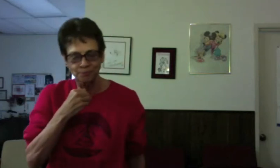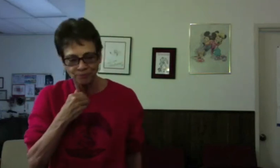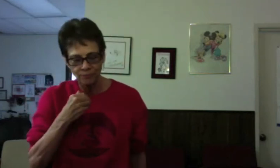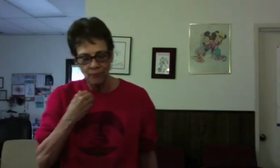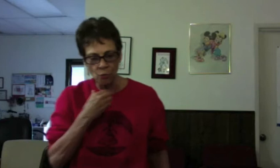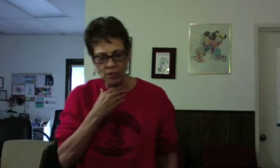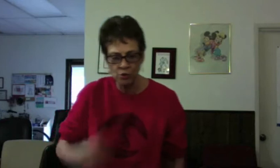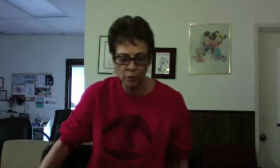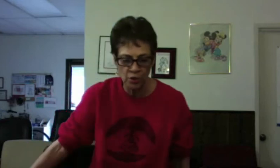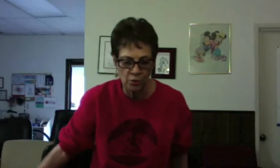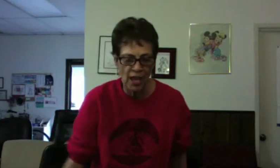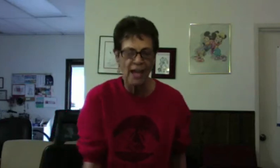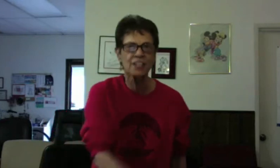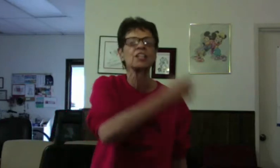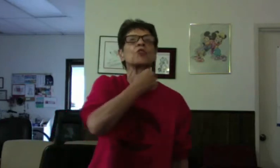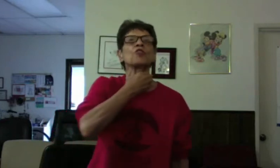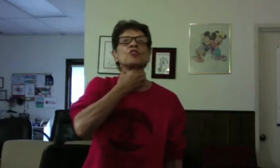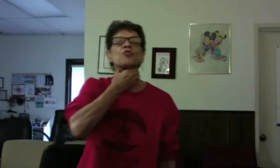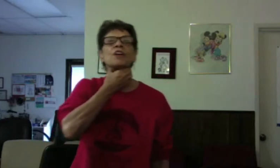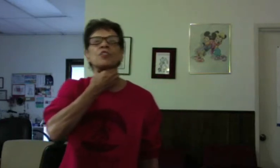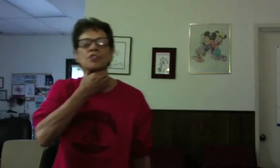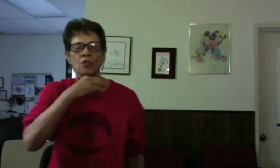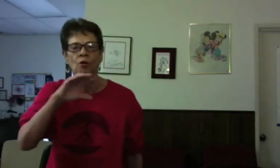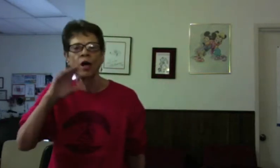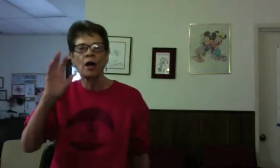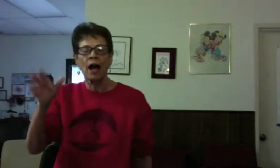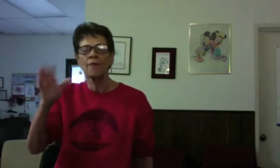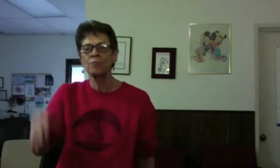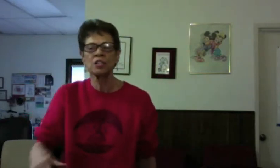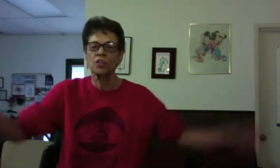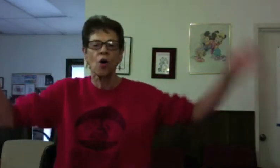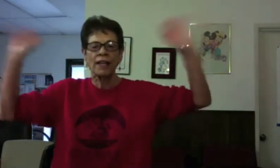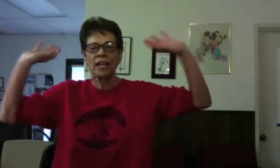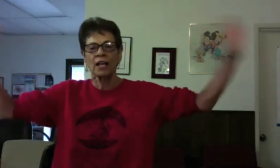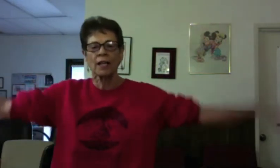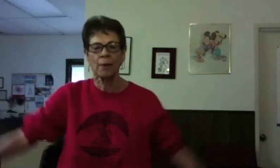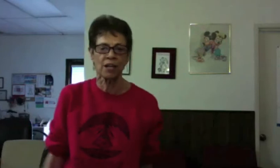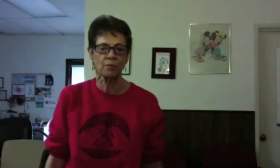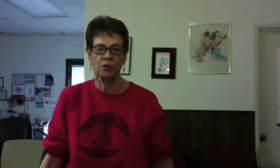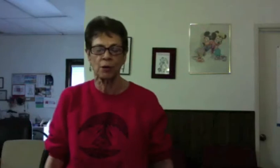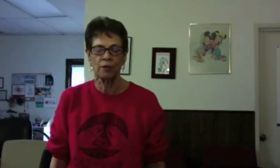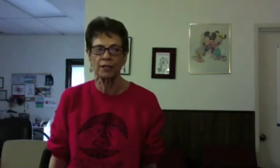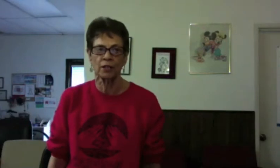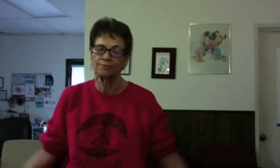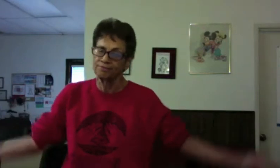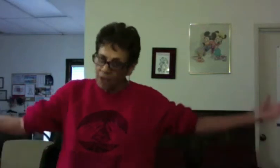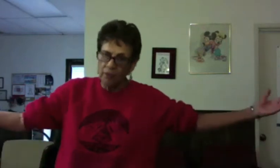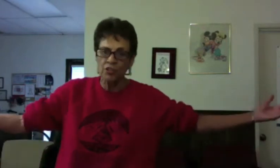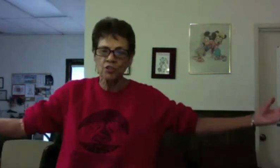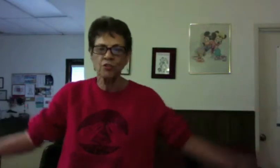So what you're doing when you do that is then you're stretching this. So I've had men say, no, I can't. I can't possibly go up high. I go, let's just try